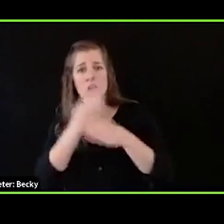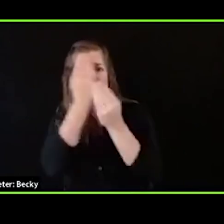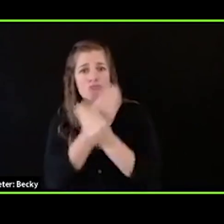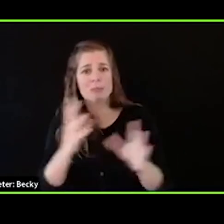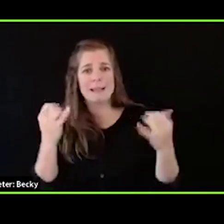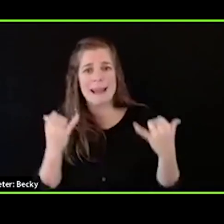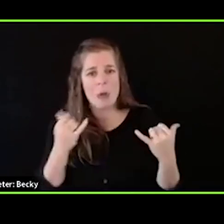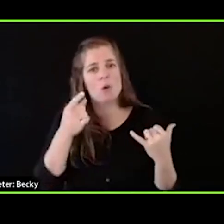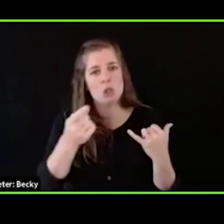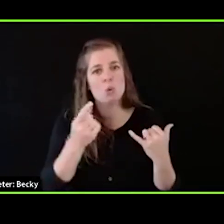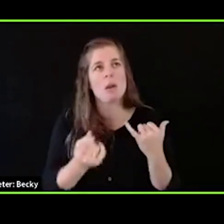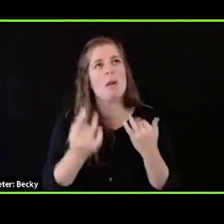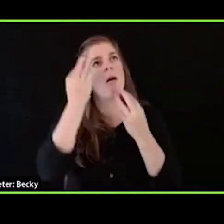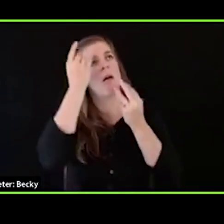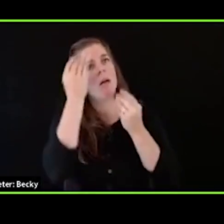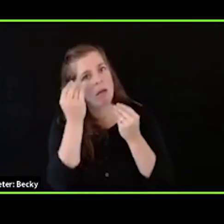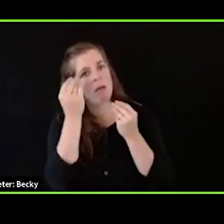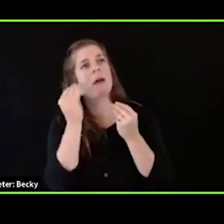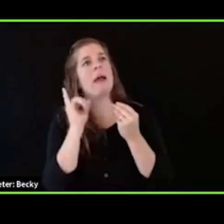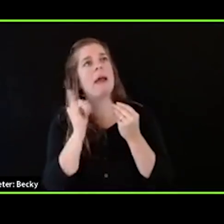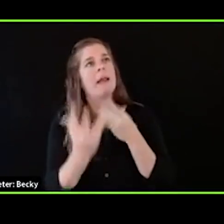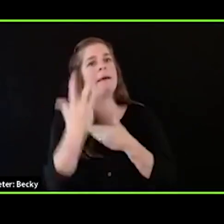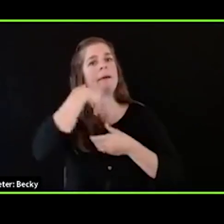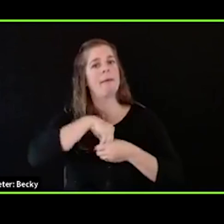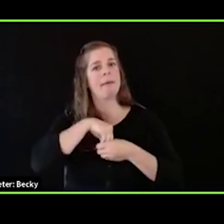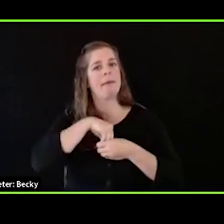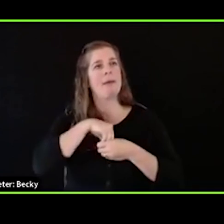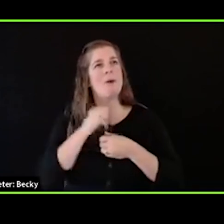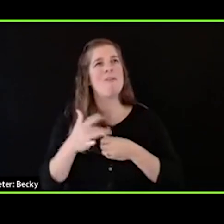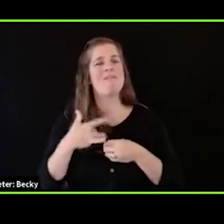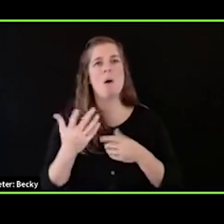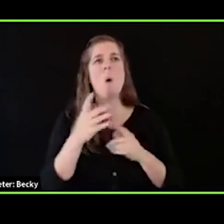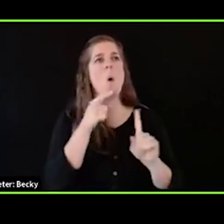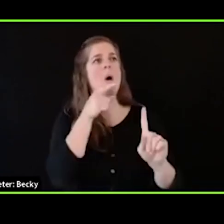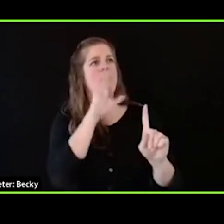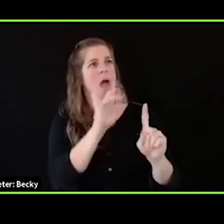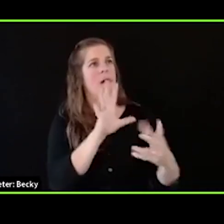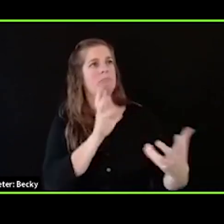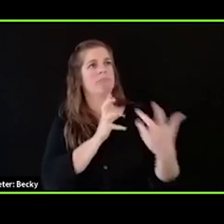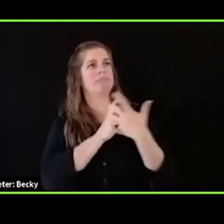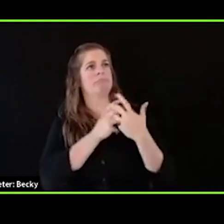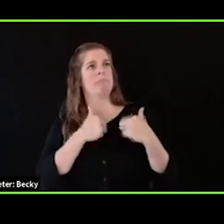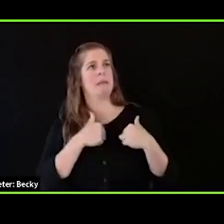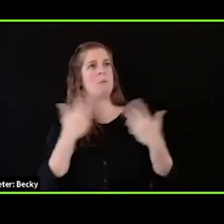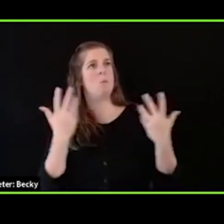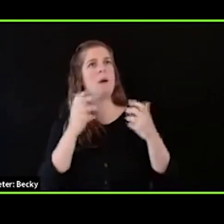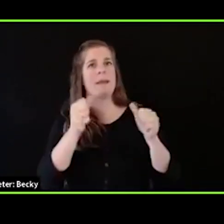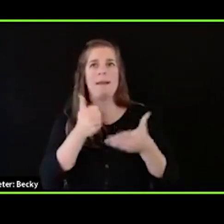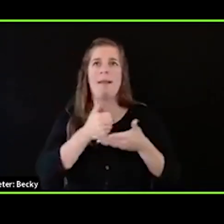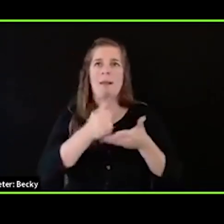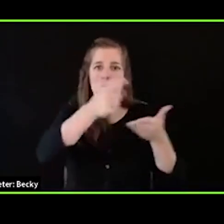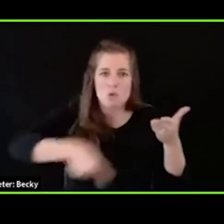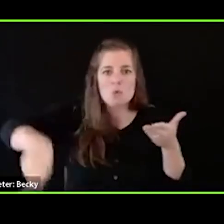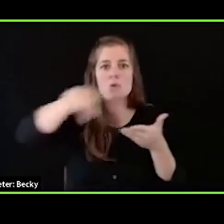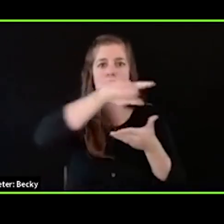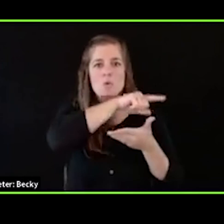might want to lean into or what starts to sing in your heart that might move you to a deeper contemplation